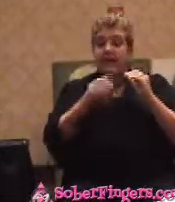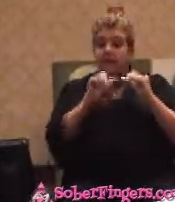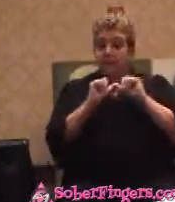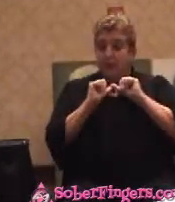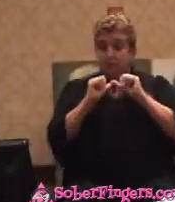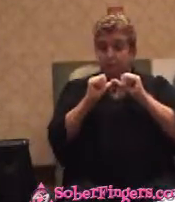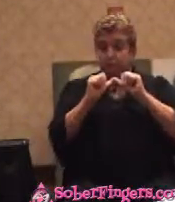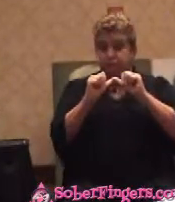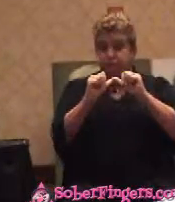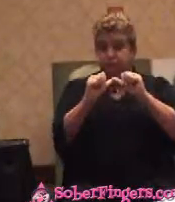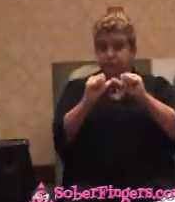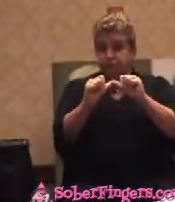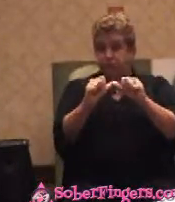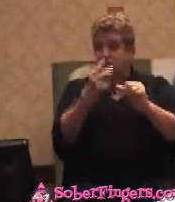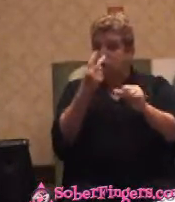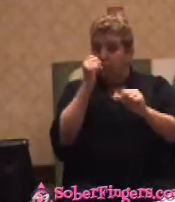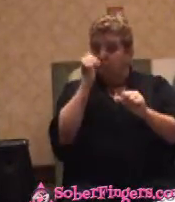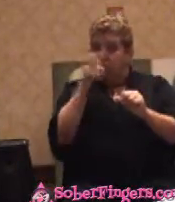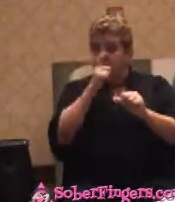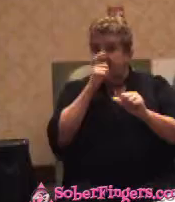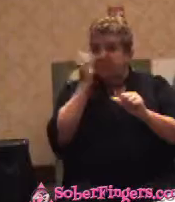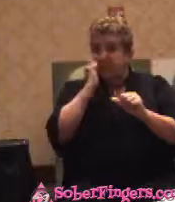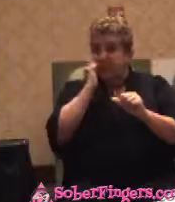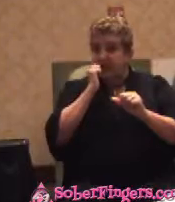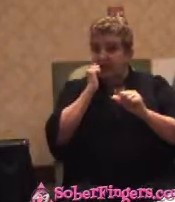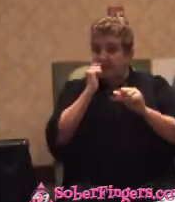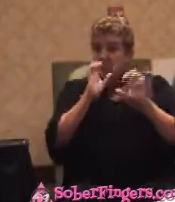without exceeding that amount, you're not enough far.